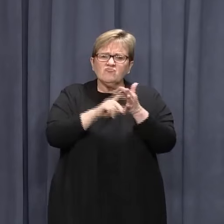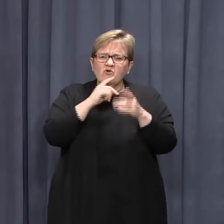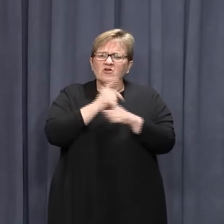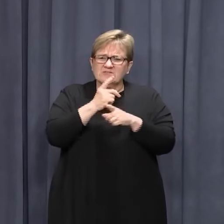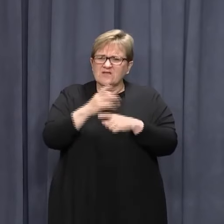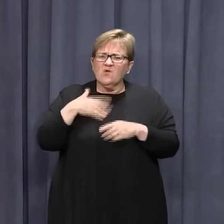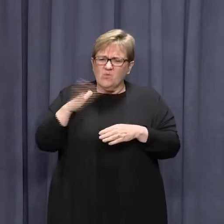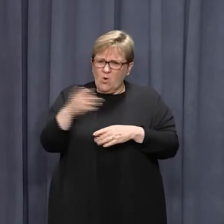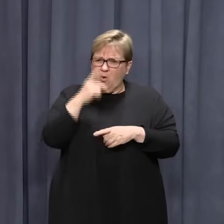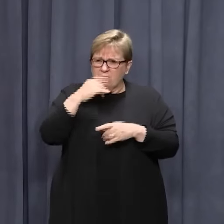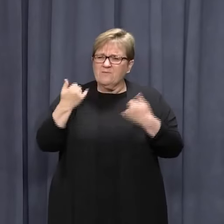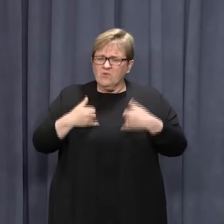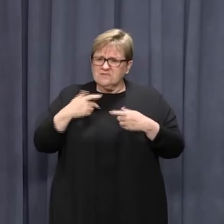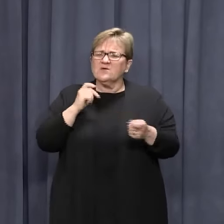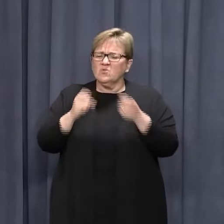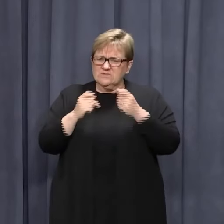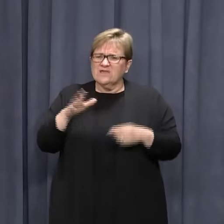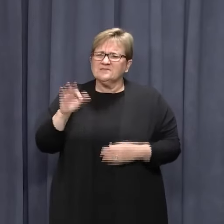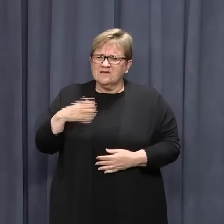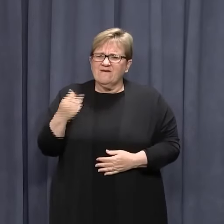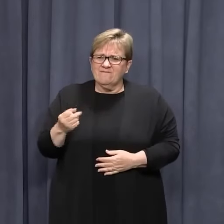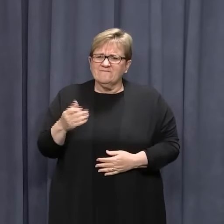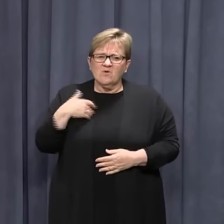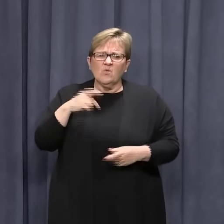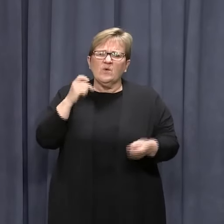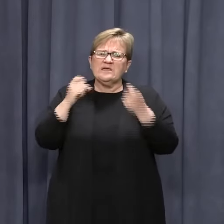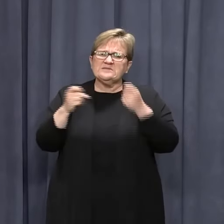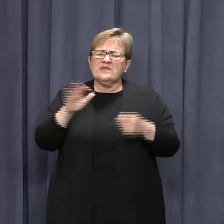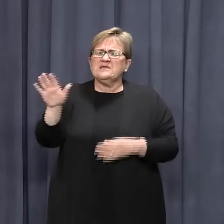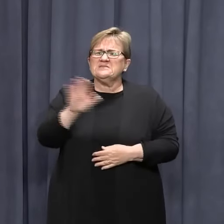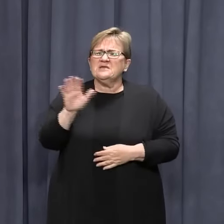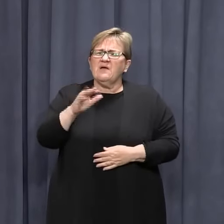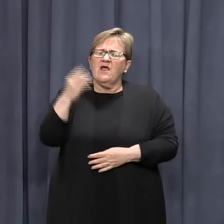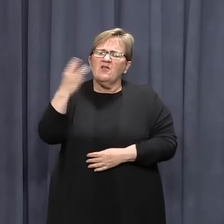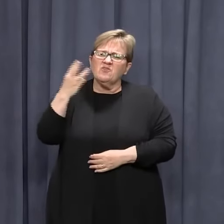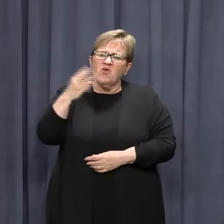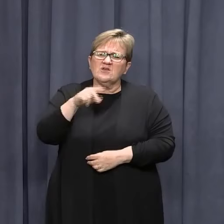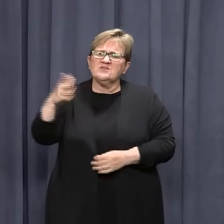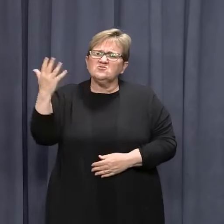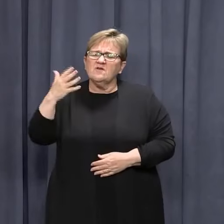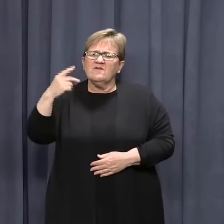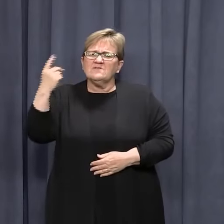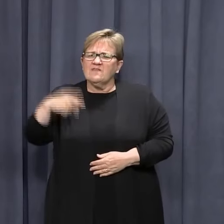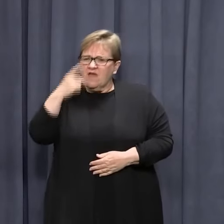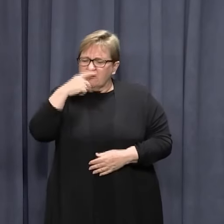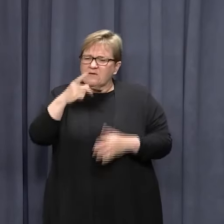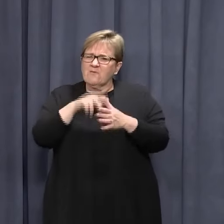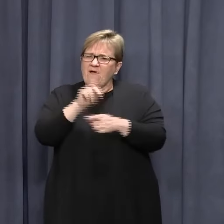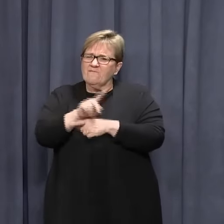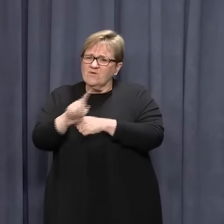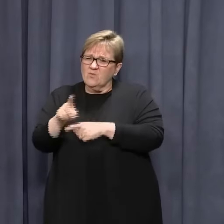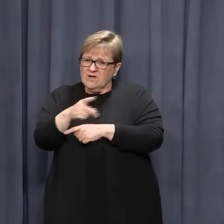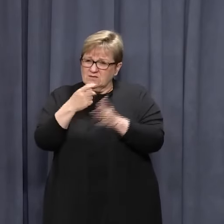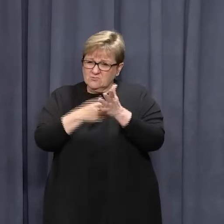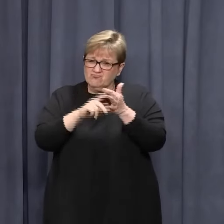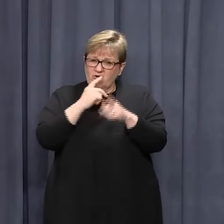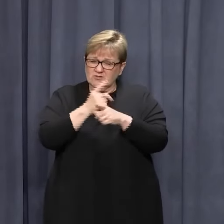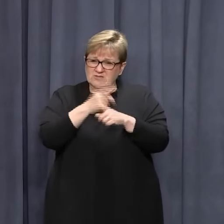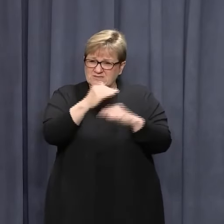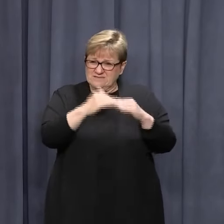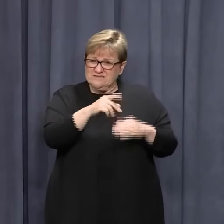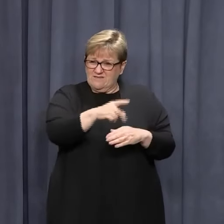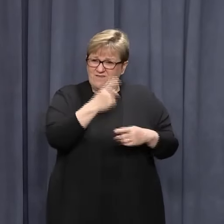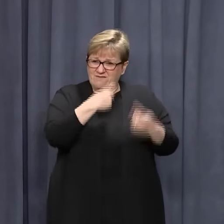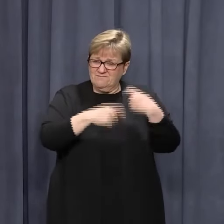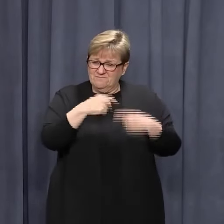symptomatic people at the moment. Yeah. So we're testing between about 13,000 and 15,000 people a week at the moment, through our COVID